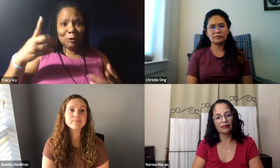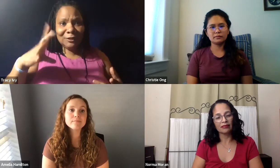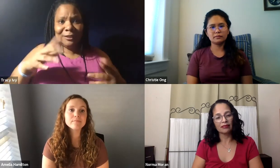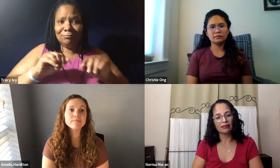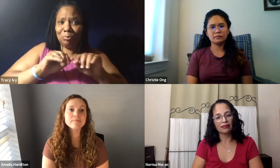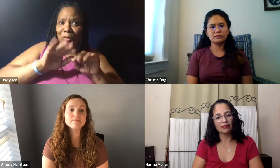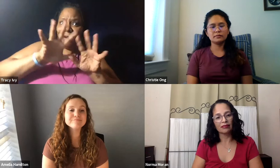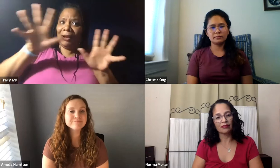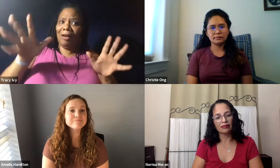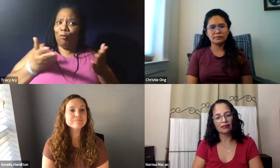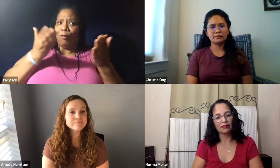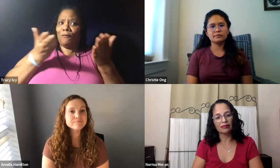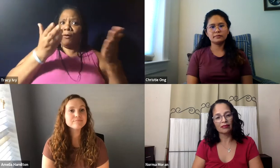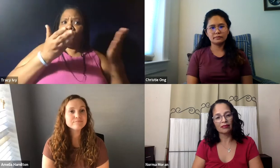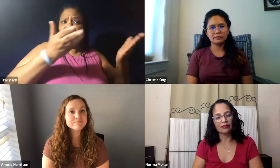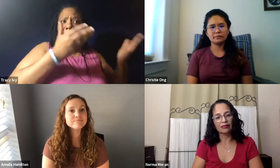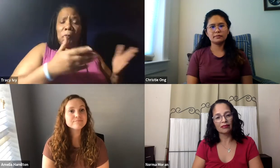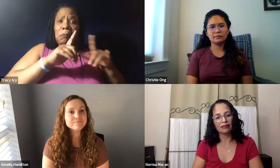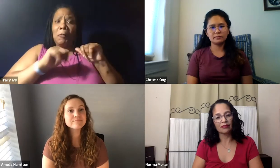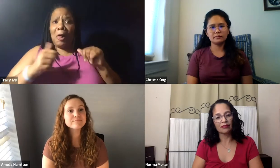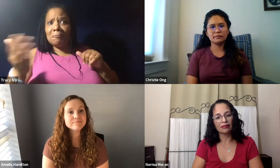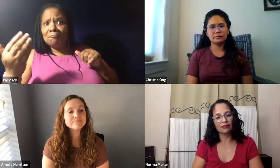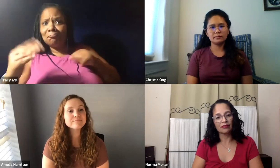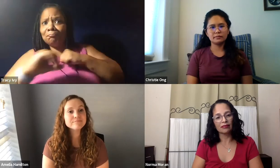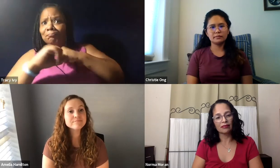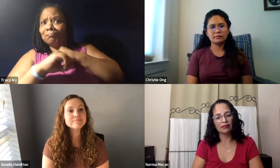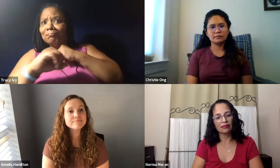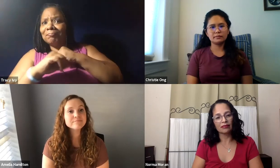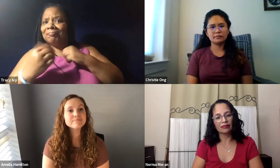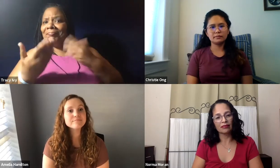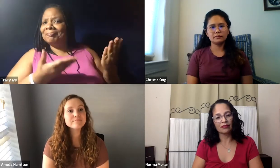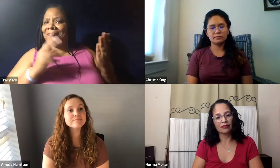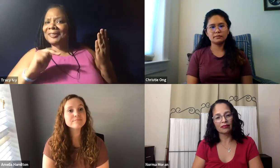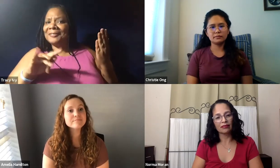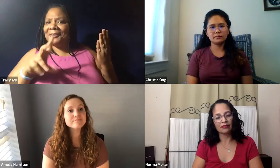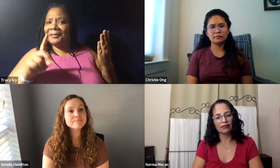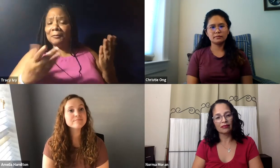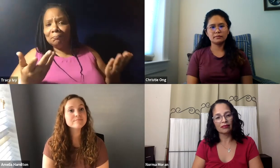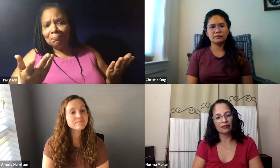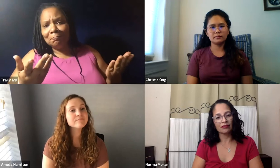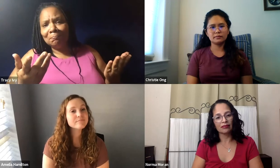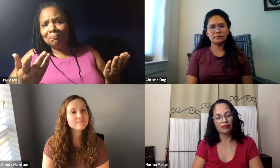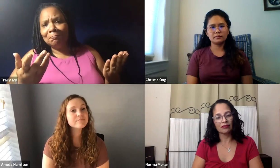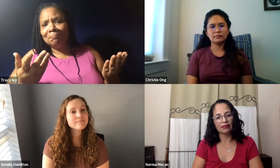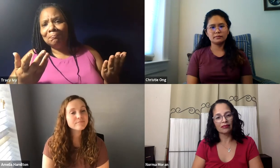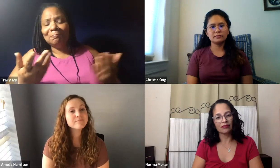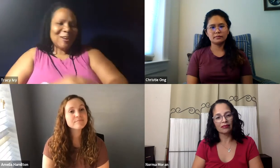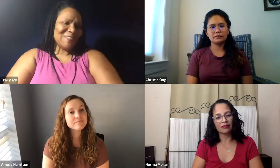expand that farther into the country and to offer that in different places, not just in Rochester. You know, just to kind of